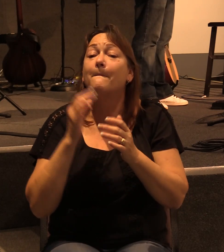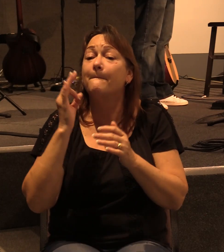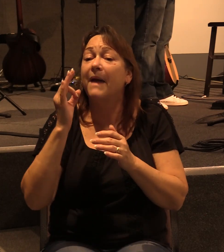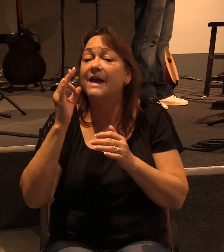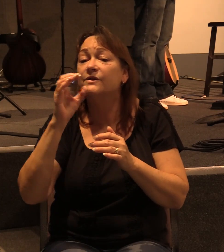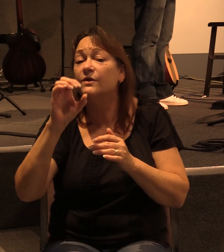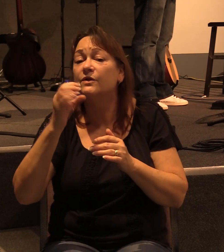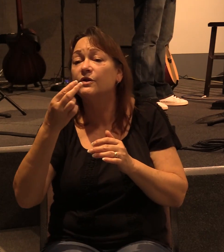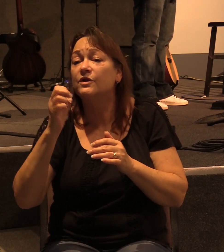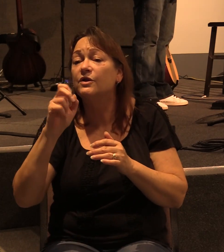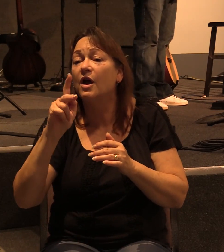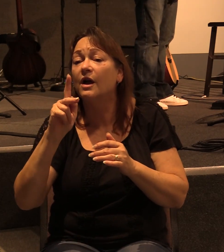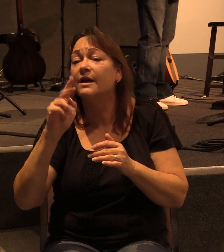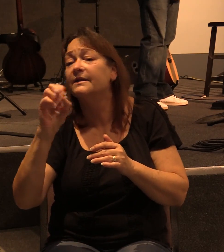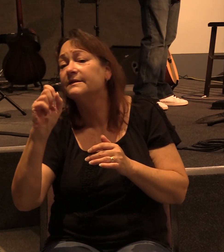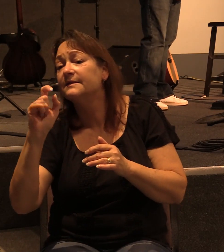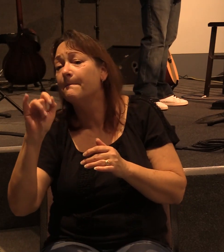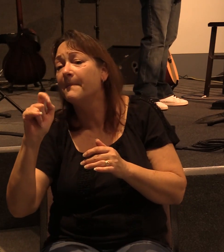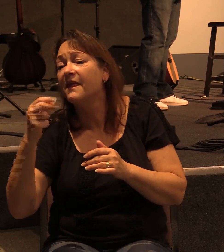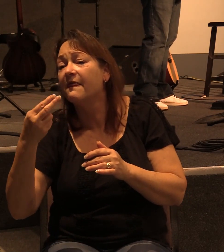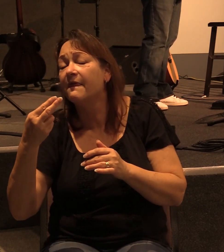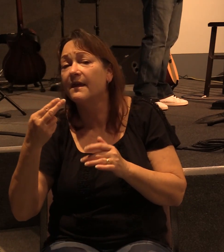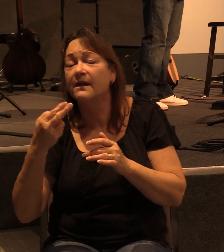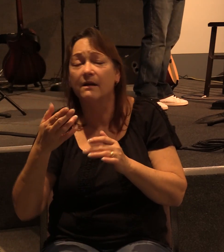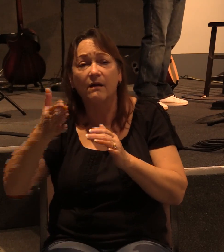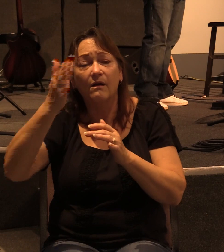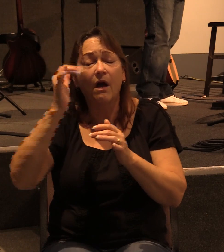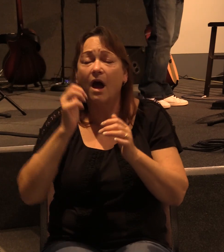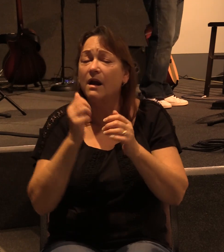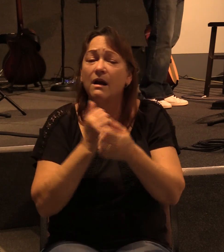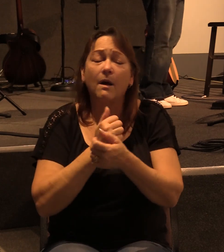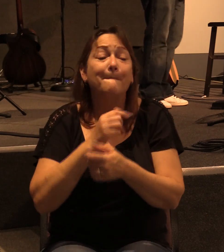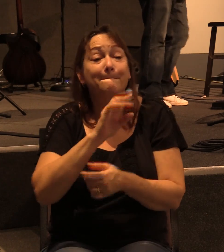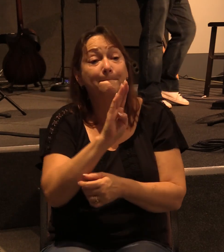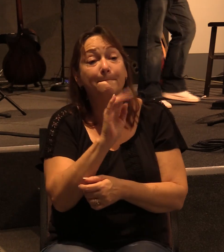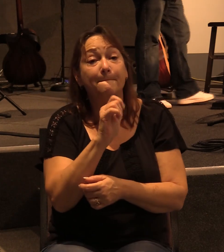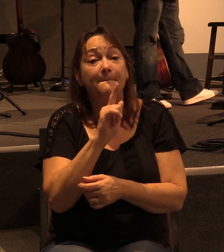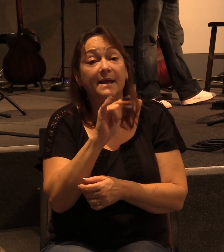Smith. Okay? Billy Graham.